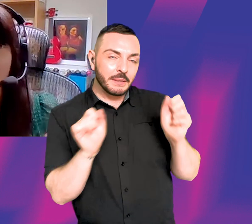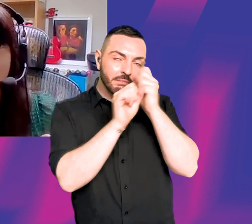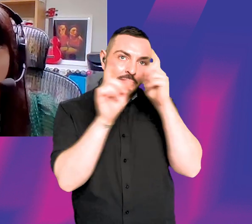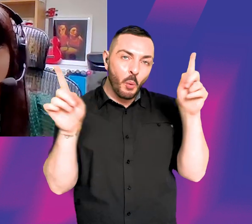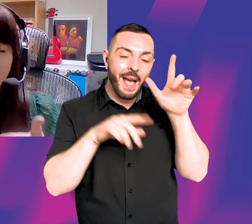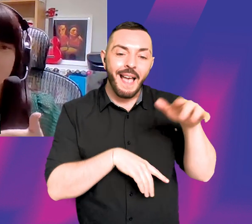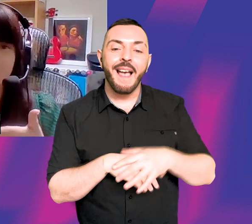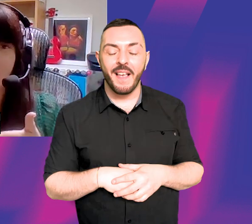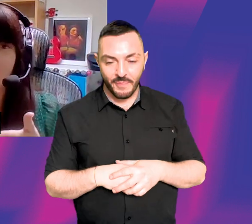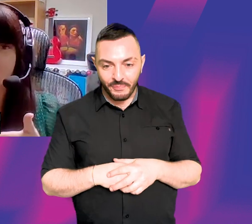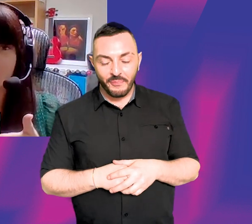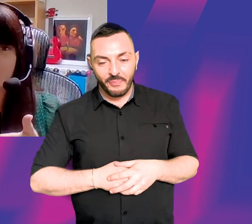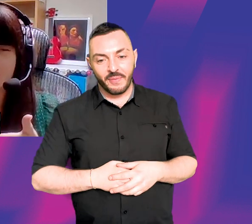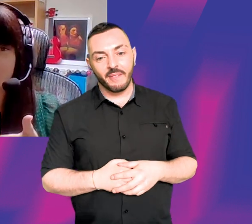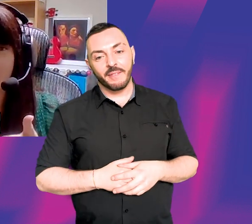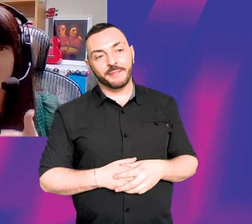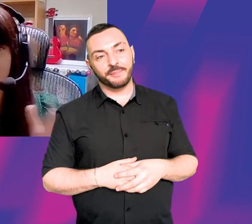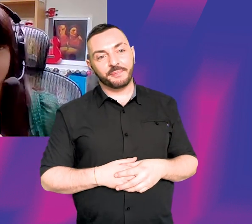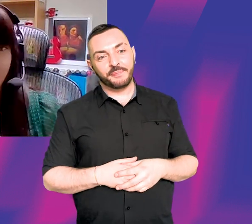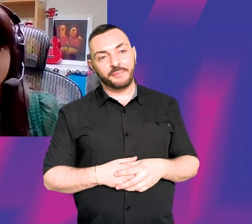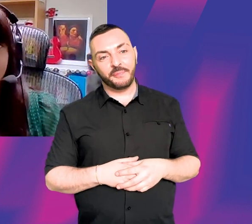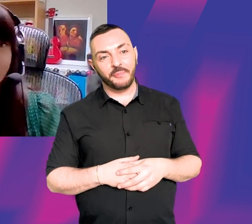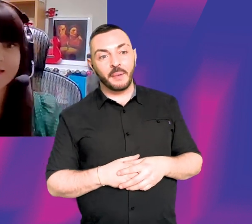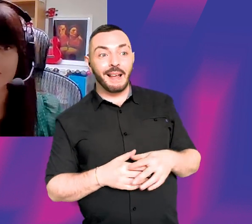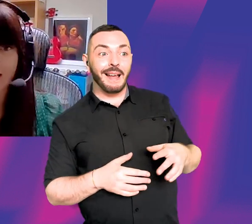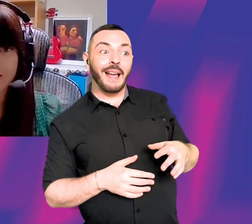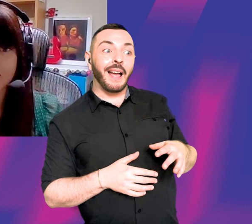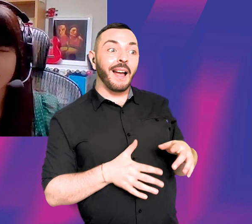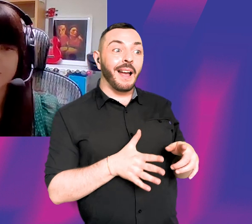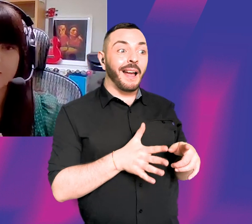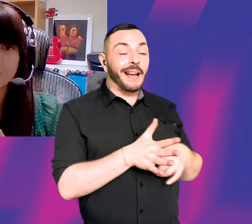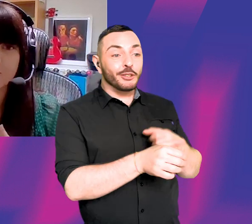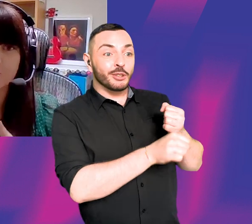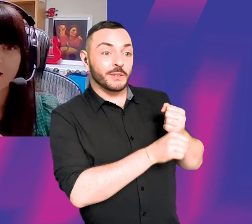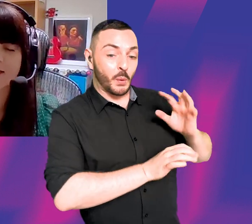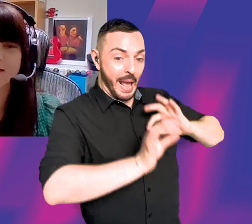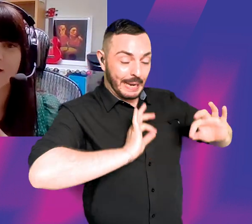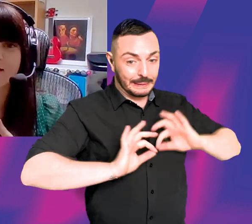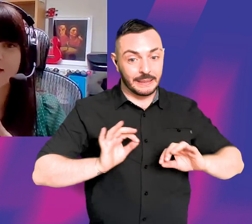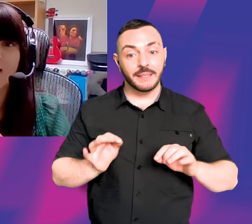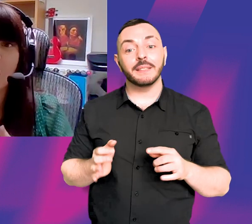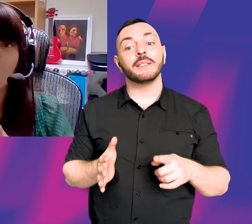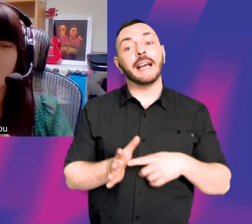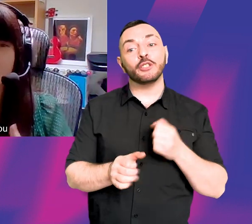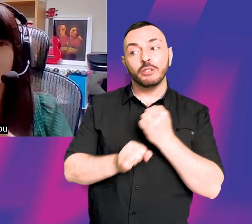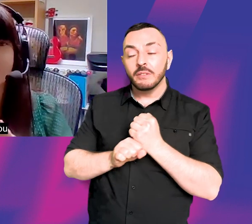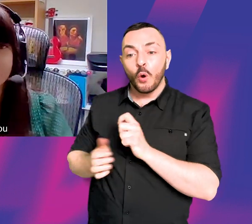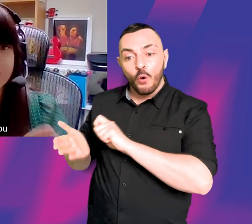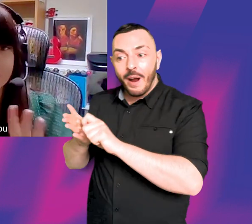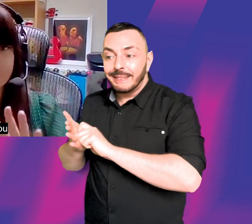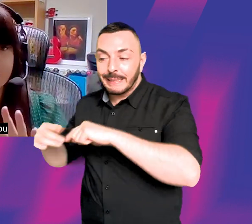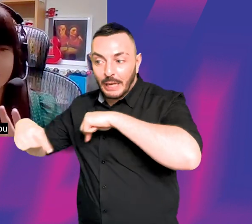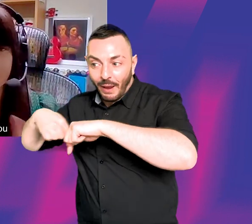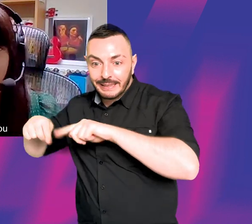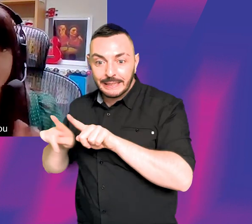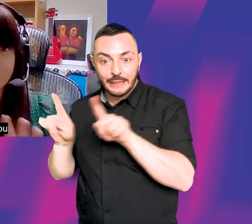or at least it's conventional to have a different agent for acting and then a different agent for sort of writing and directing. What feels